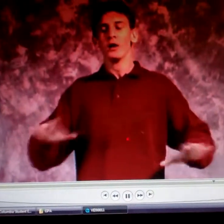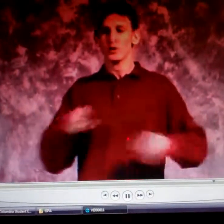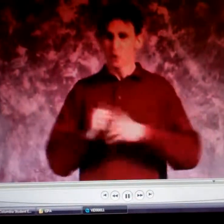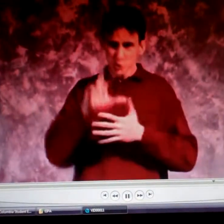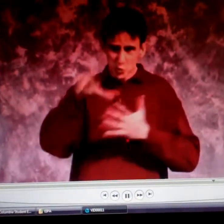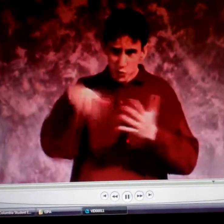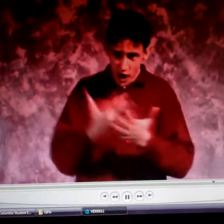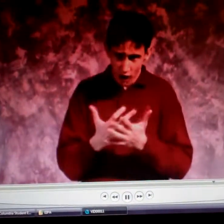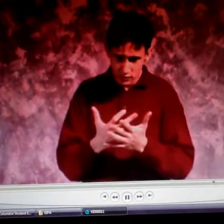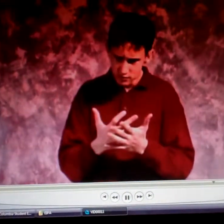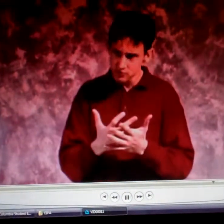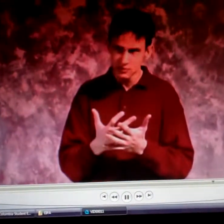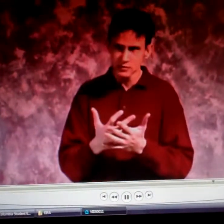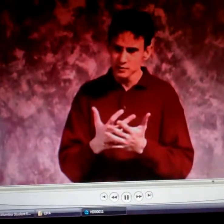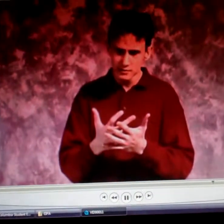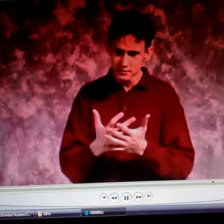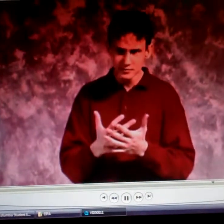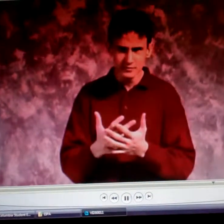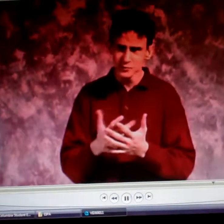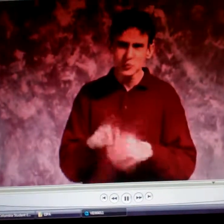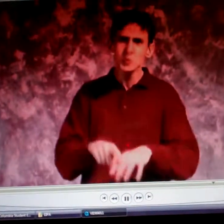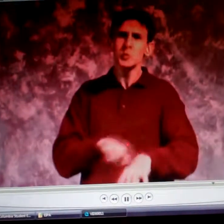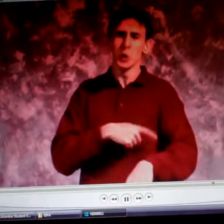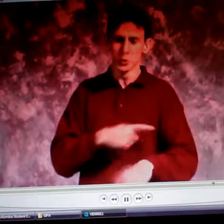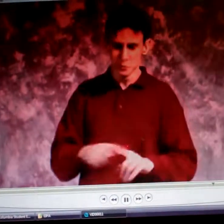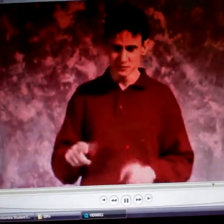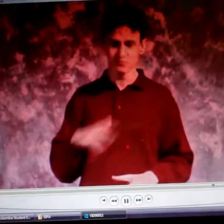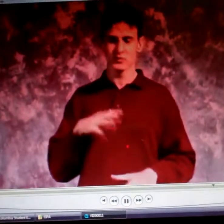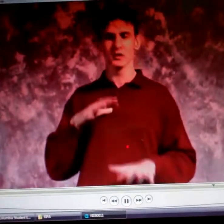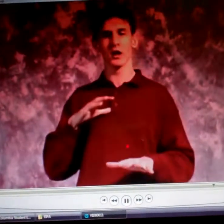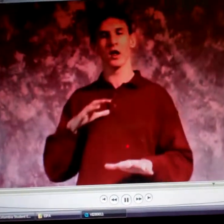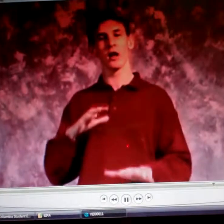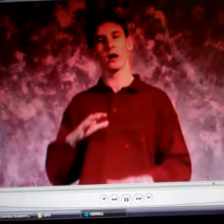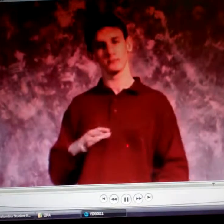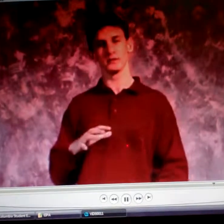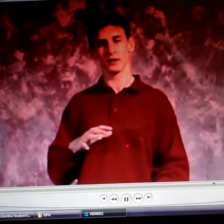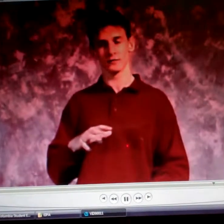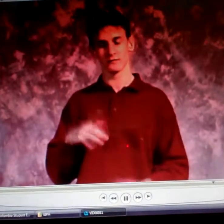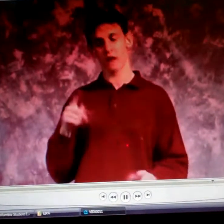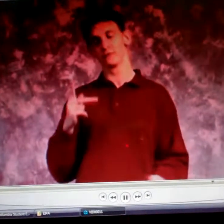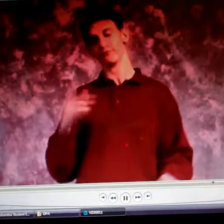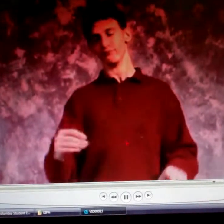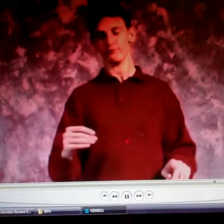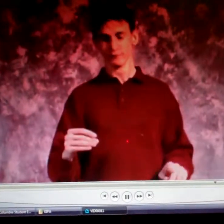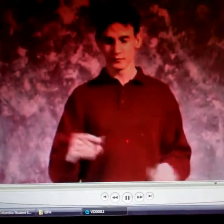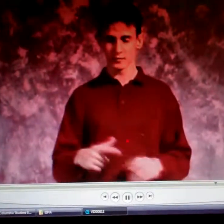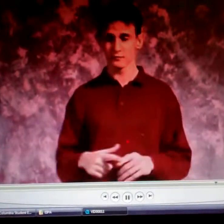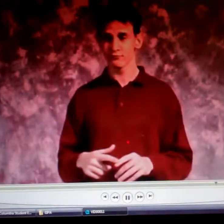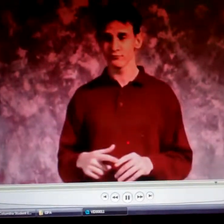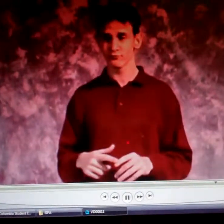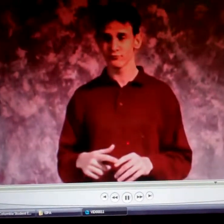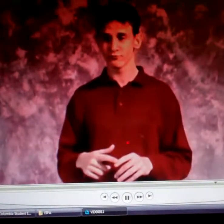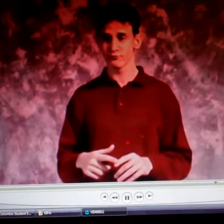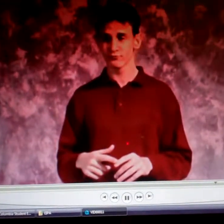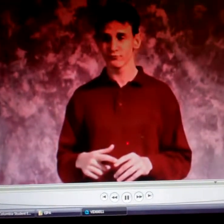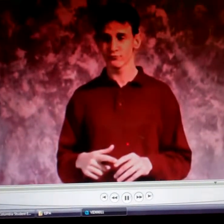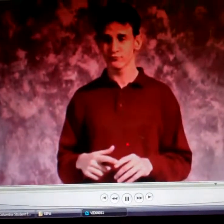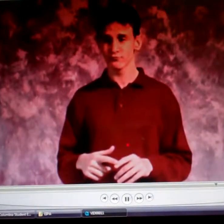And just stay quiet. And after three long hours... We were able to relax. Because the